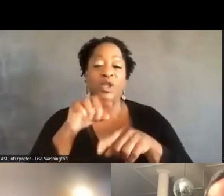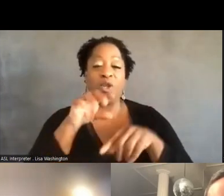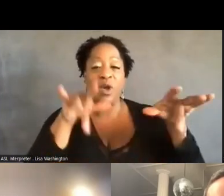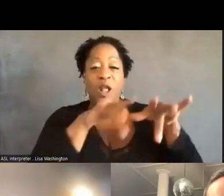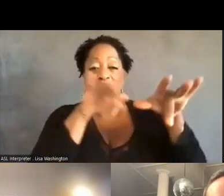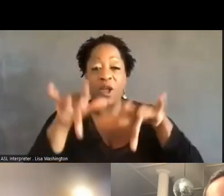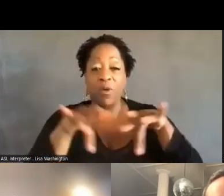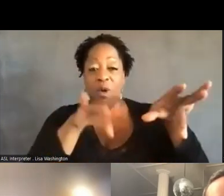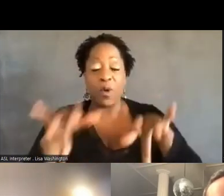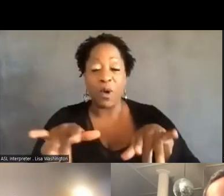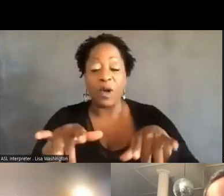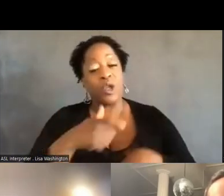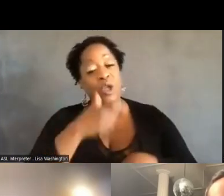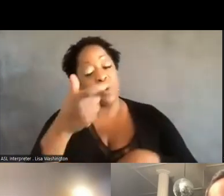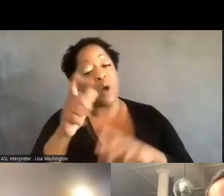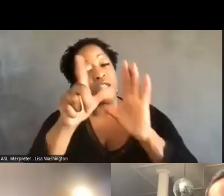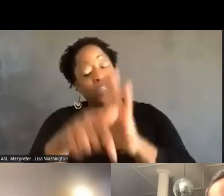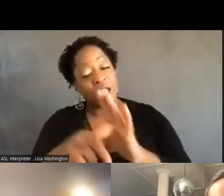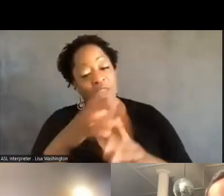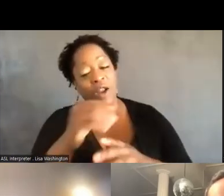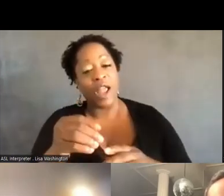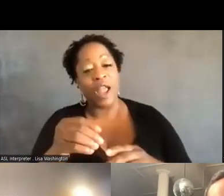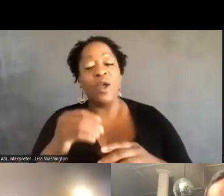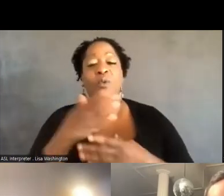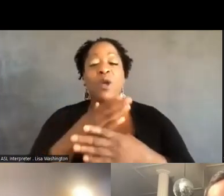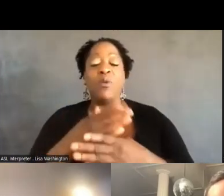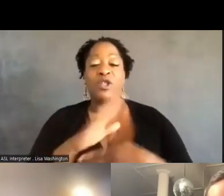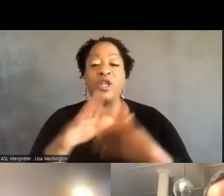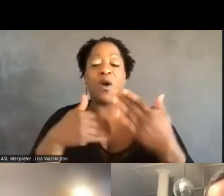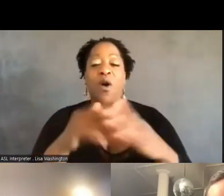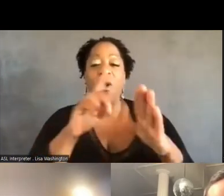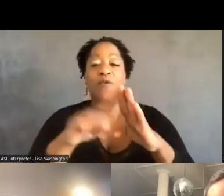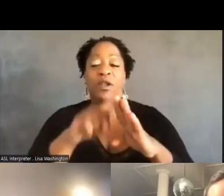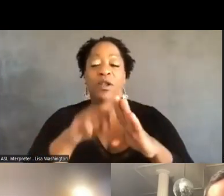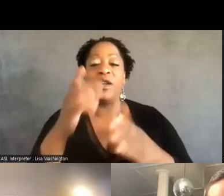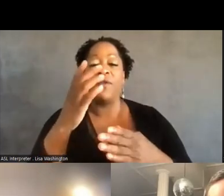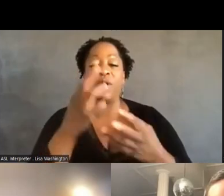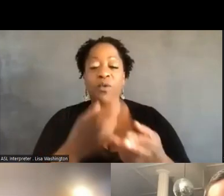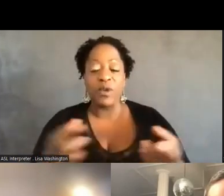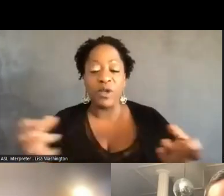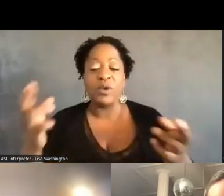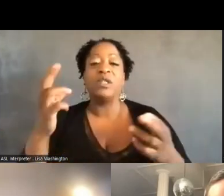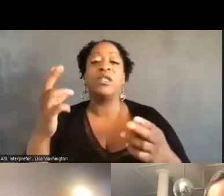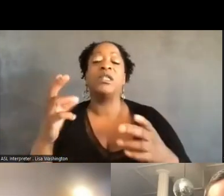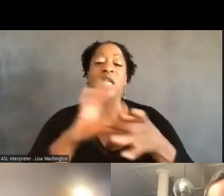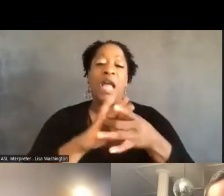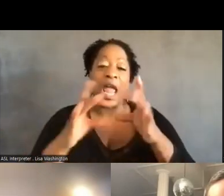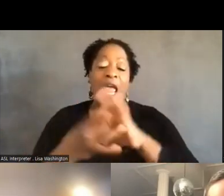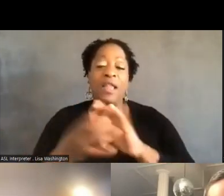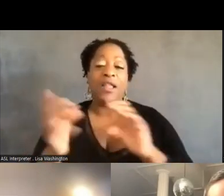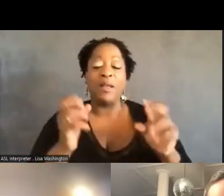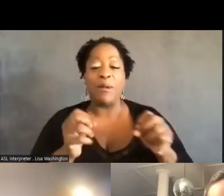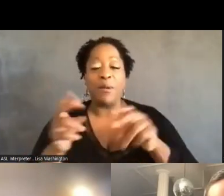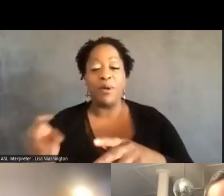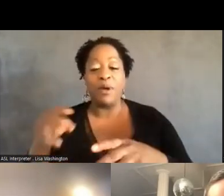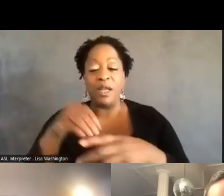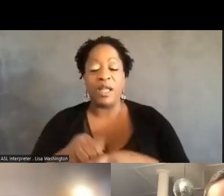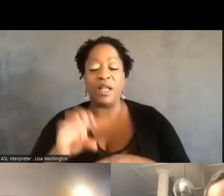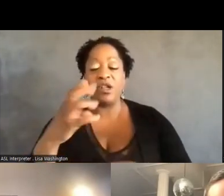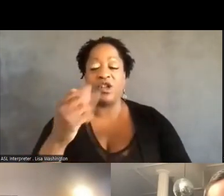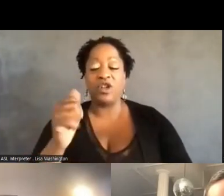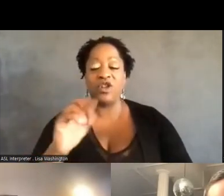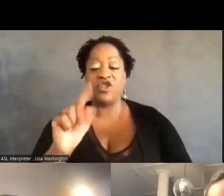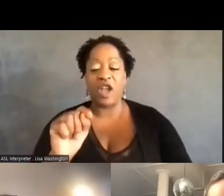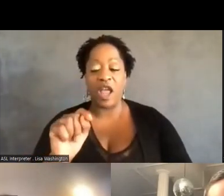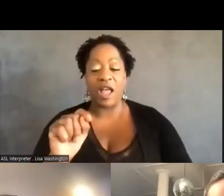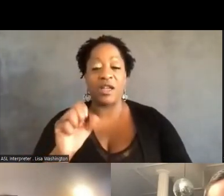And, um, we're gonna share all of the different resources and links to things that people shared in the chat. Um,